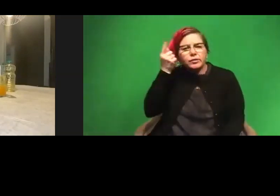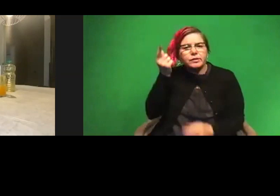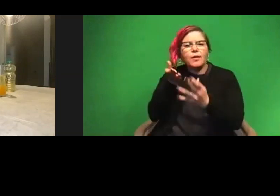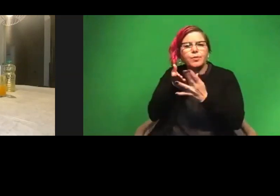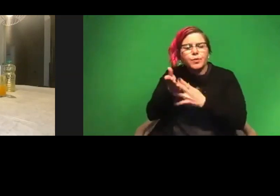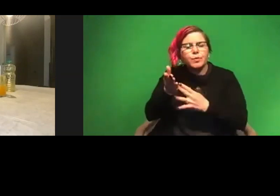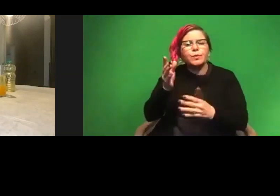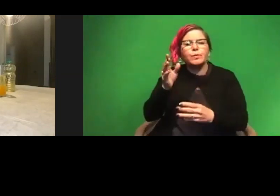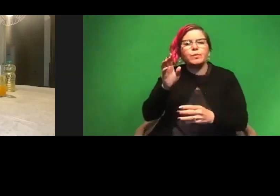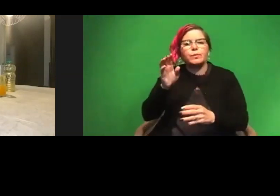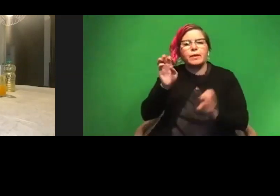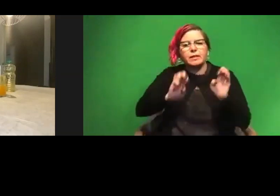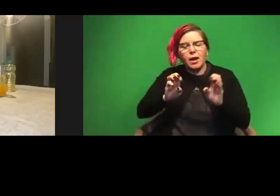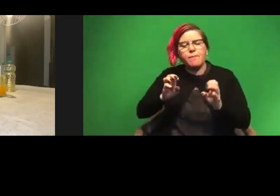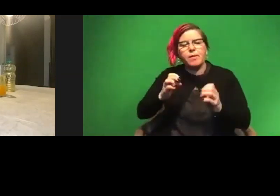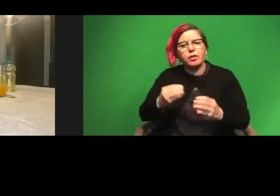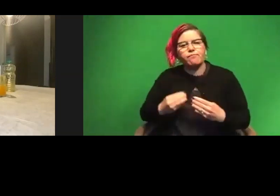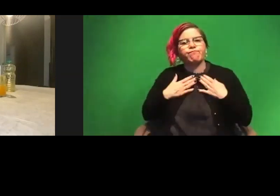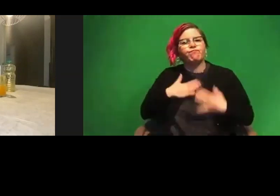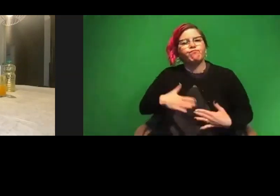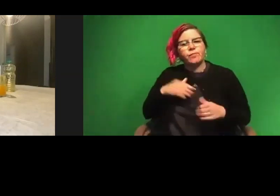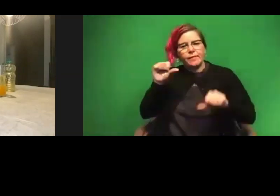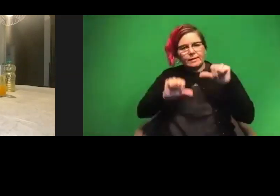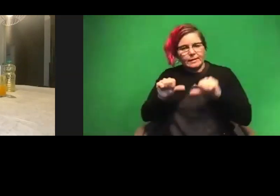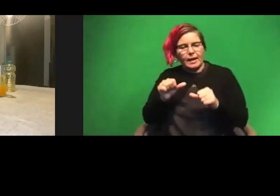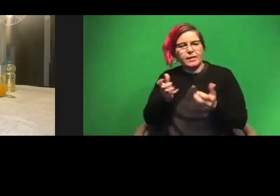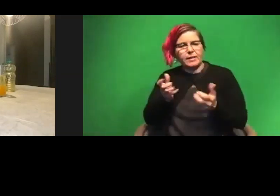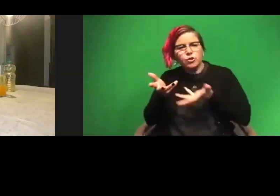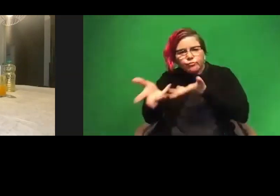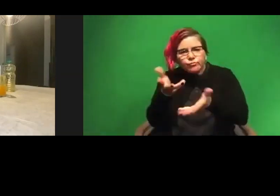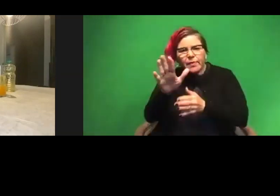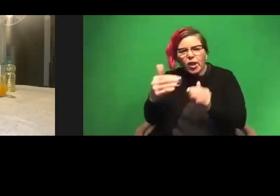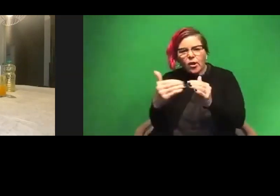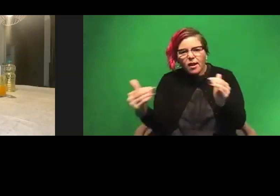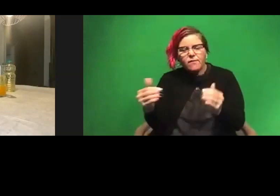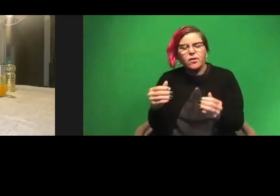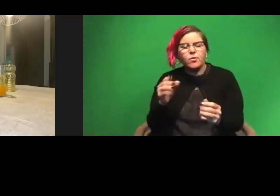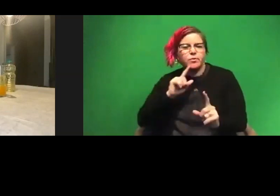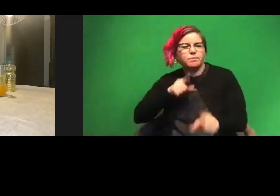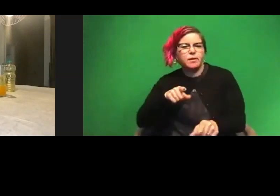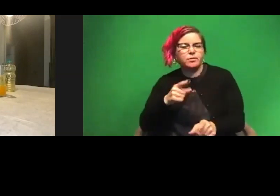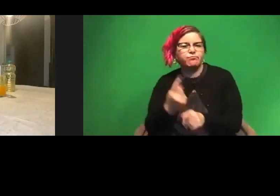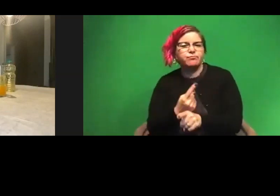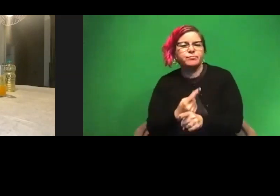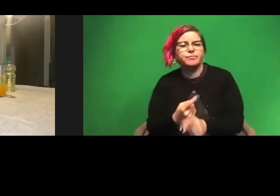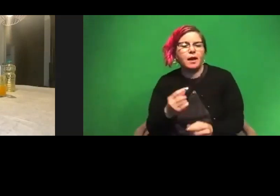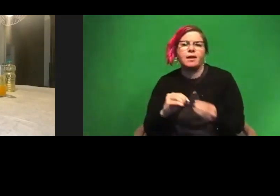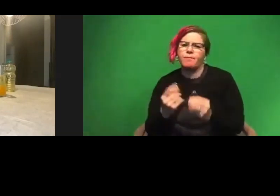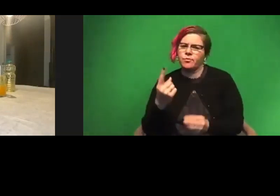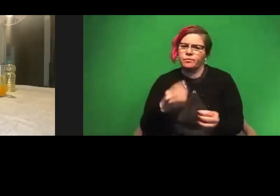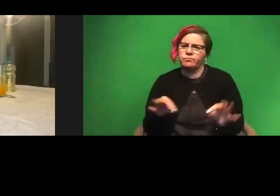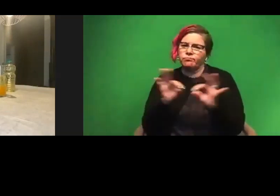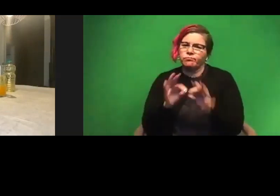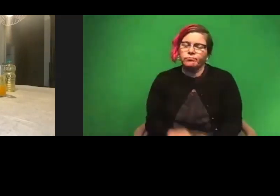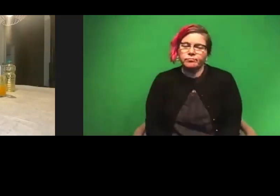science. So just bringing it to them on the level that they would definitely respond to would be like the number one answer that I